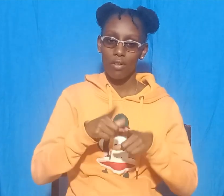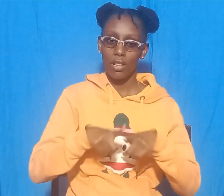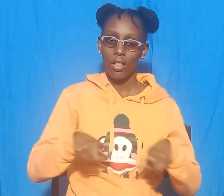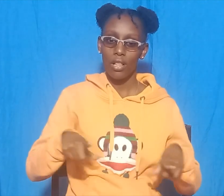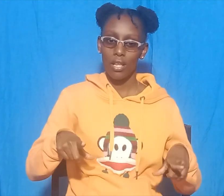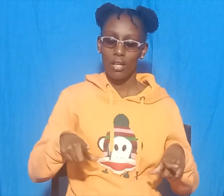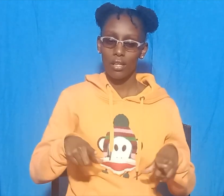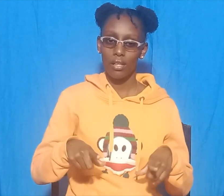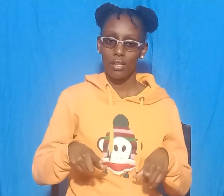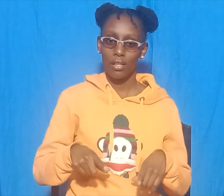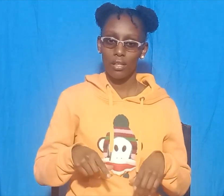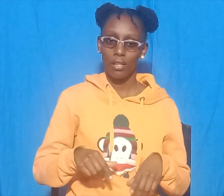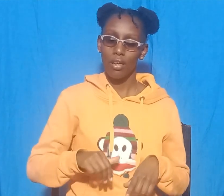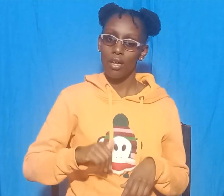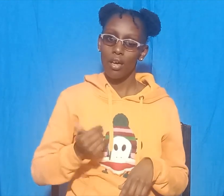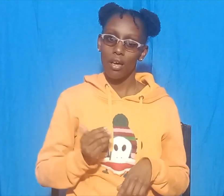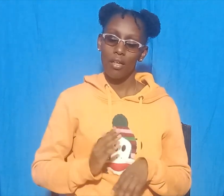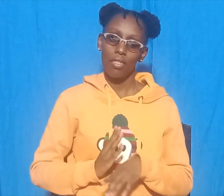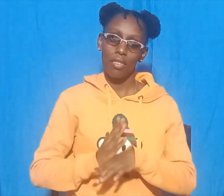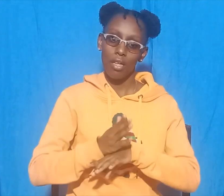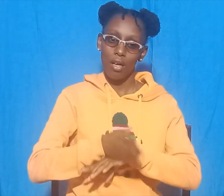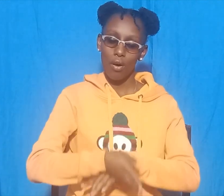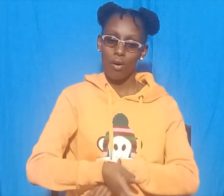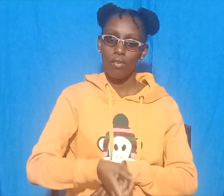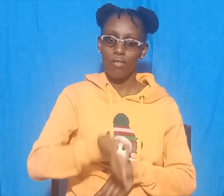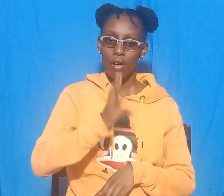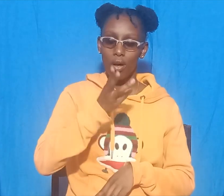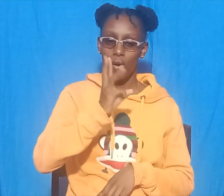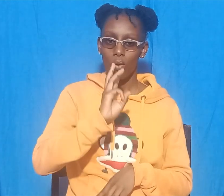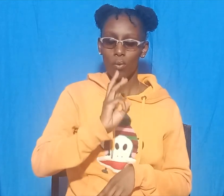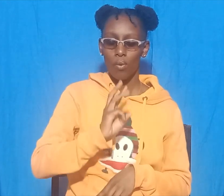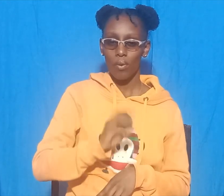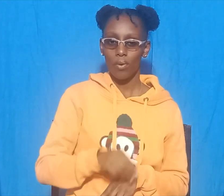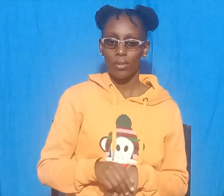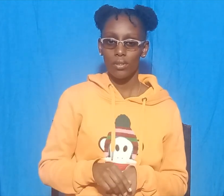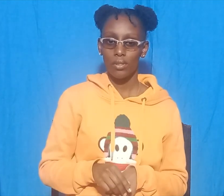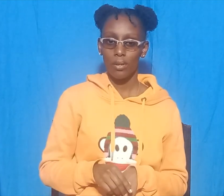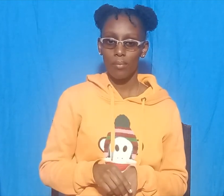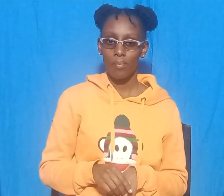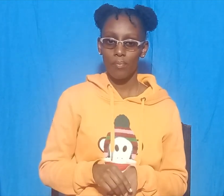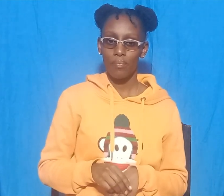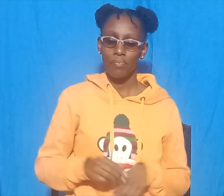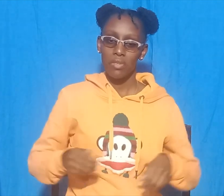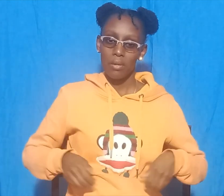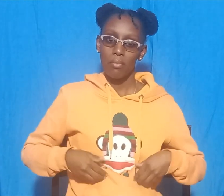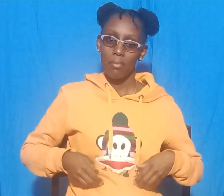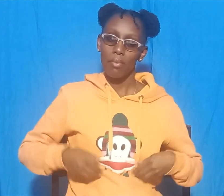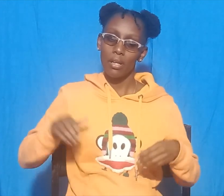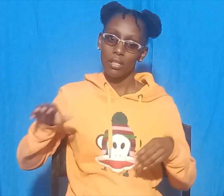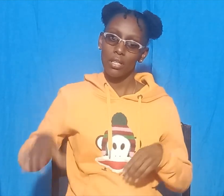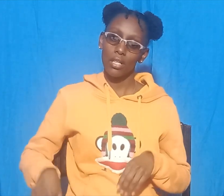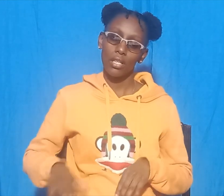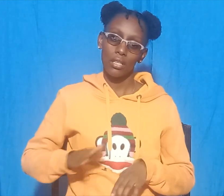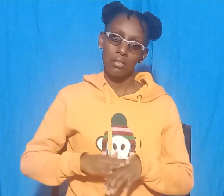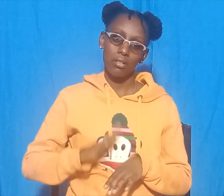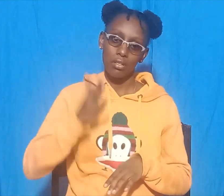and the other half over the water. A little monkey lived on the tree.